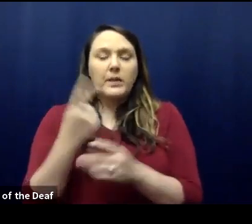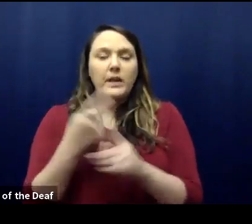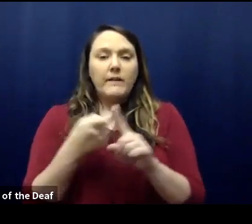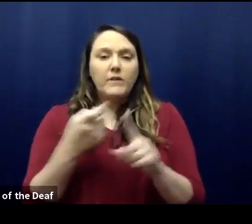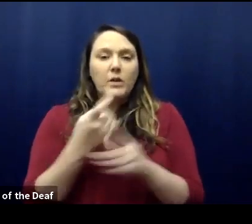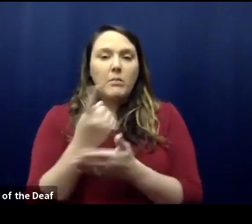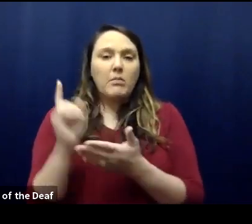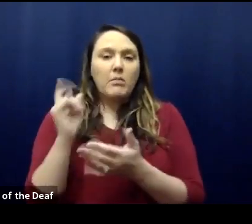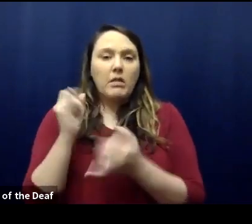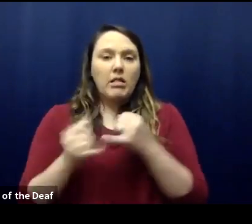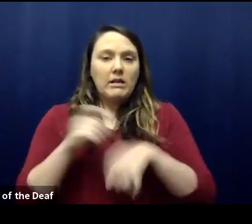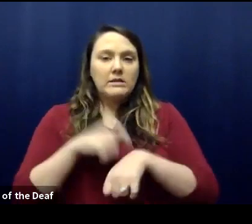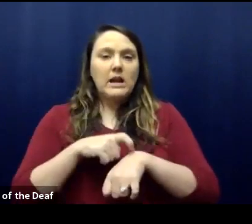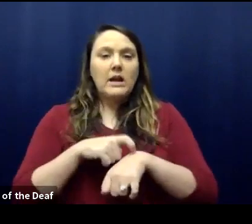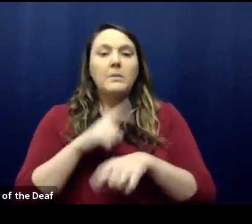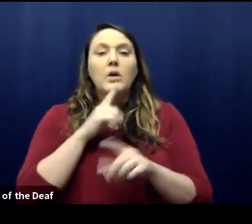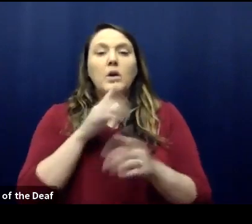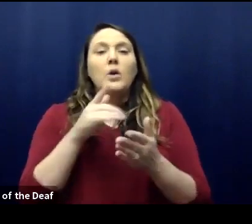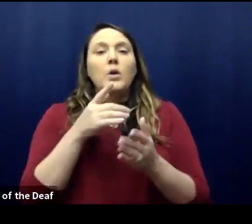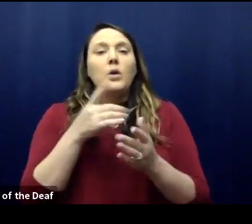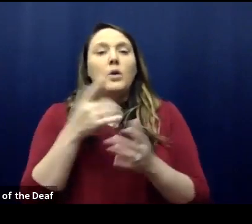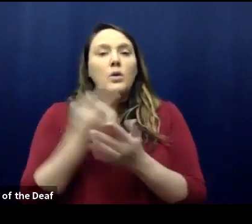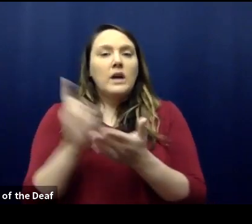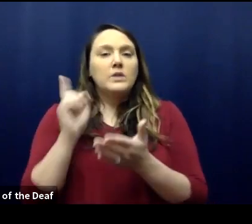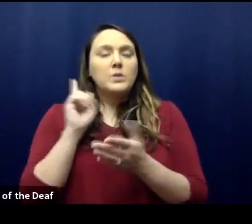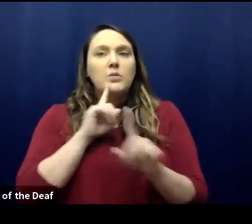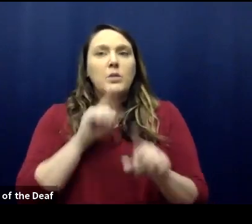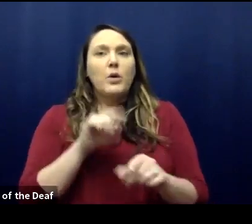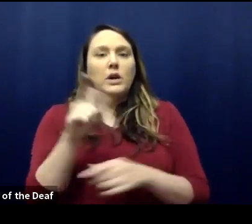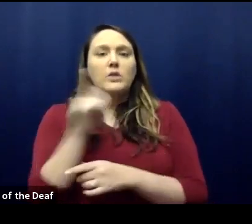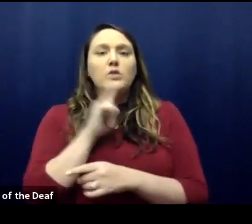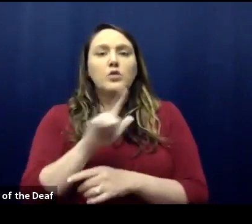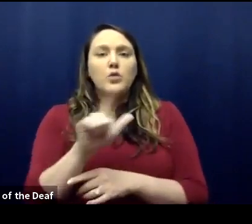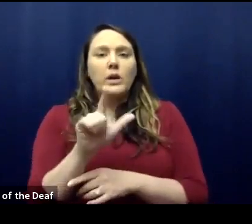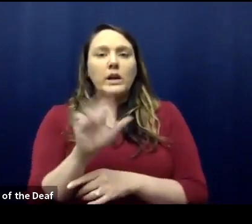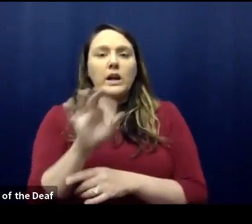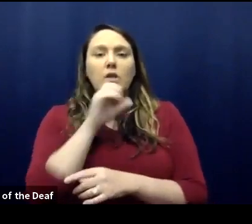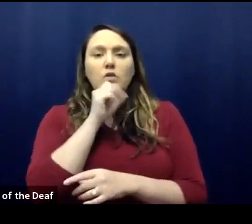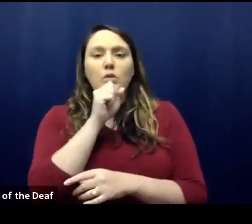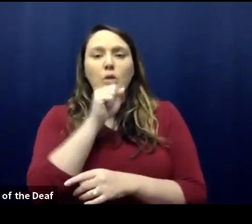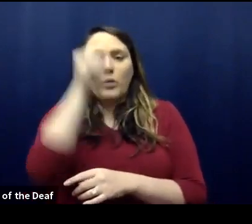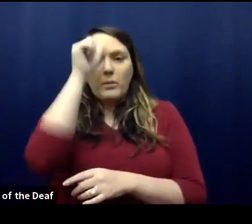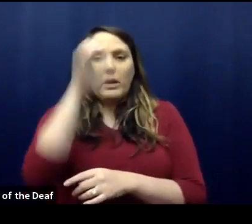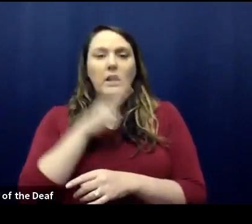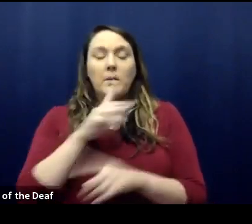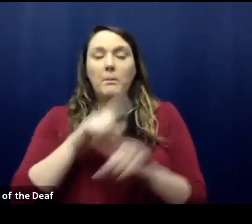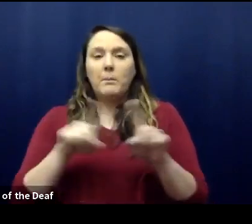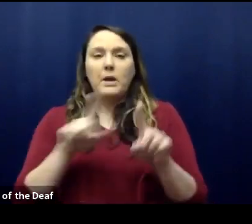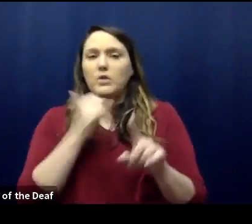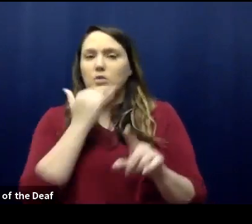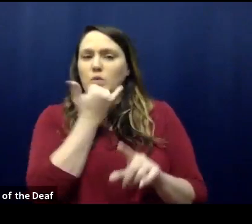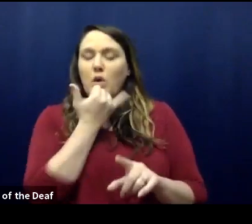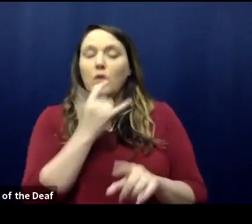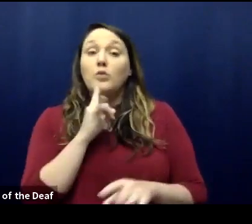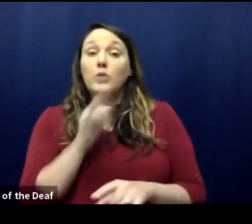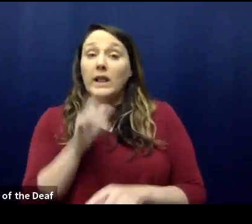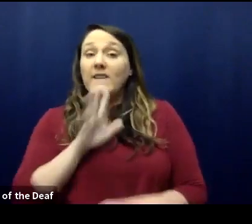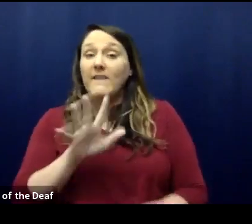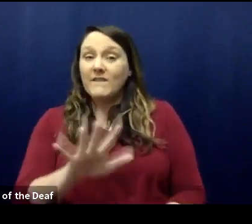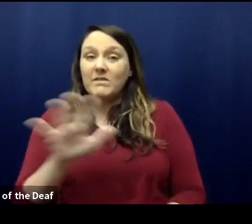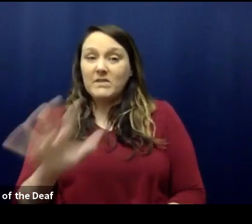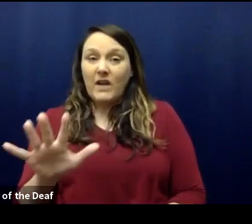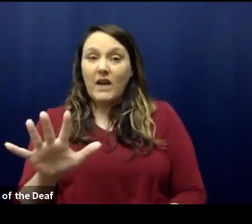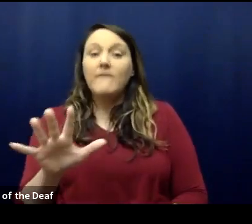out a deceased 29-year-old male. There was a reporting error and the individual was actually 55. The data has been corrected